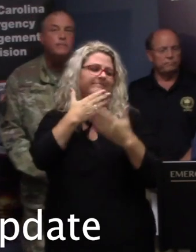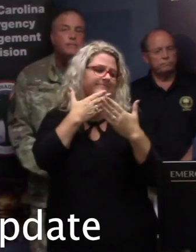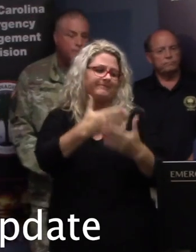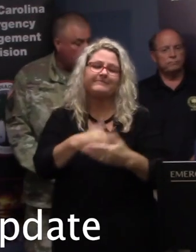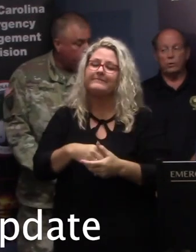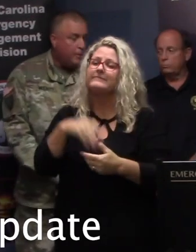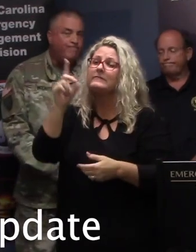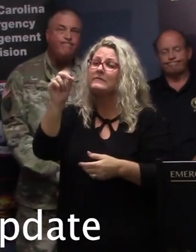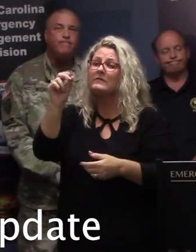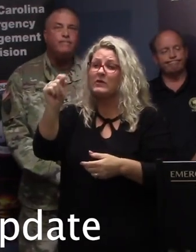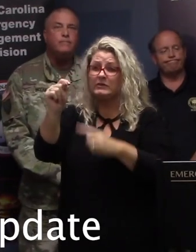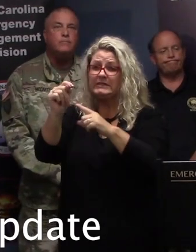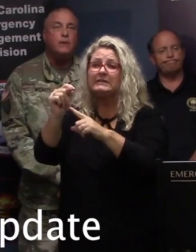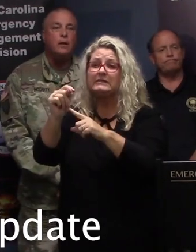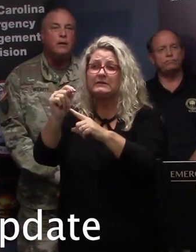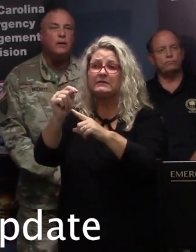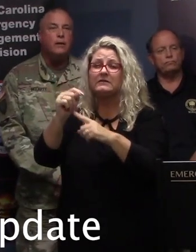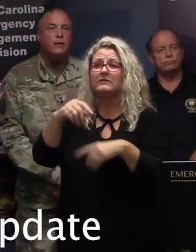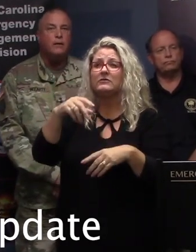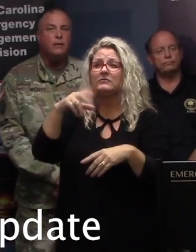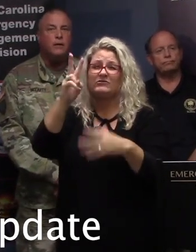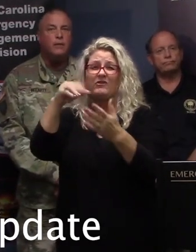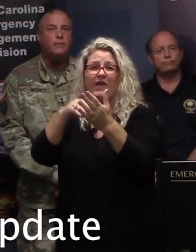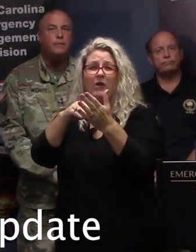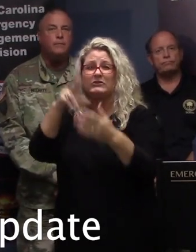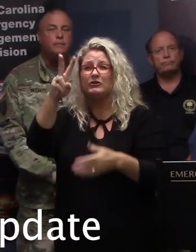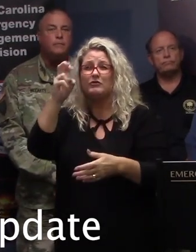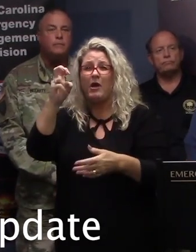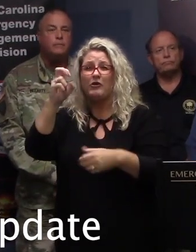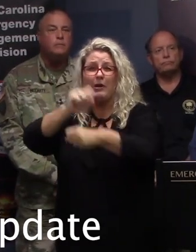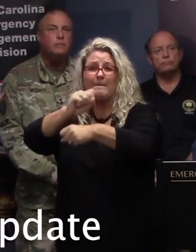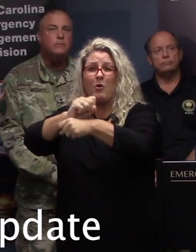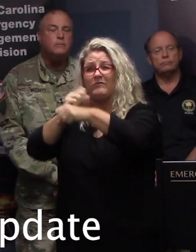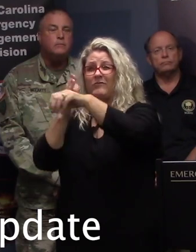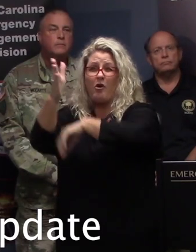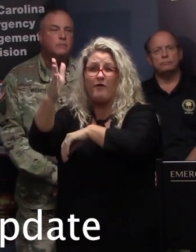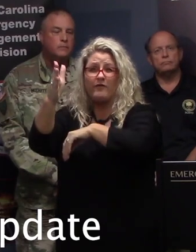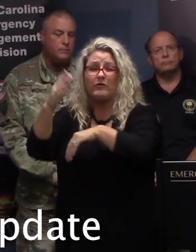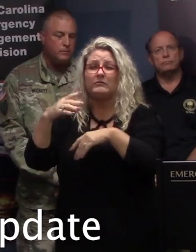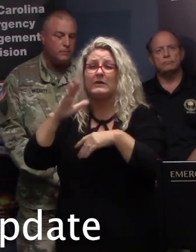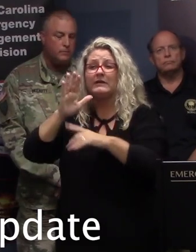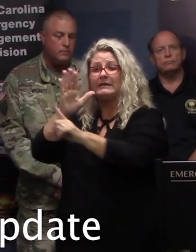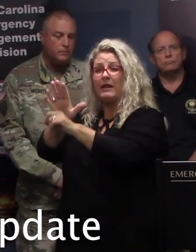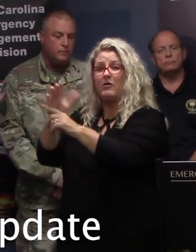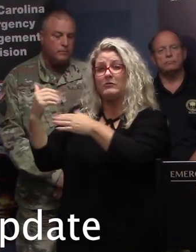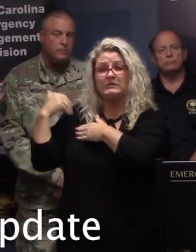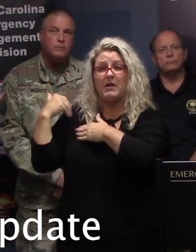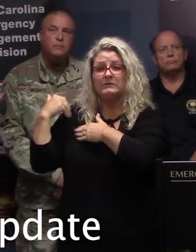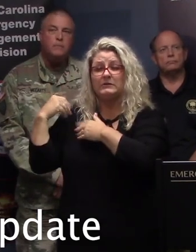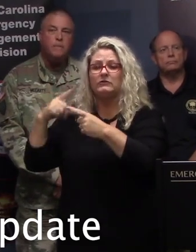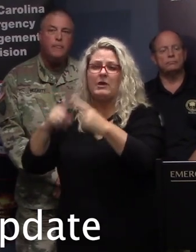has well north of 2,200 employees tasked with planning and responding to this hurricane.